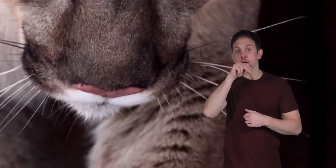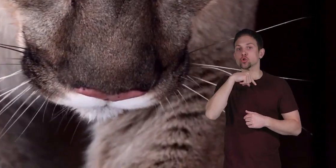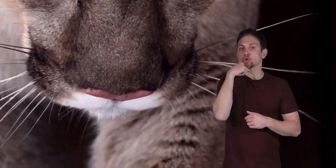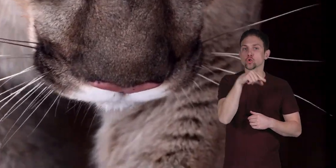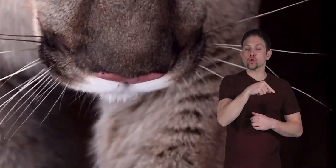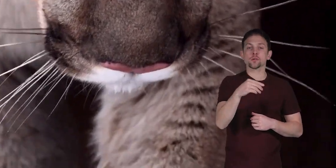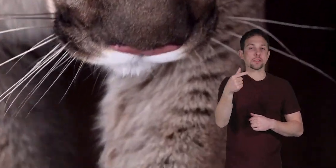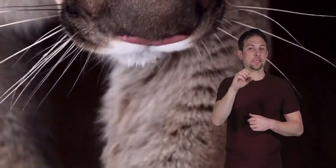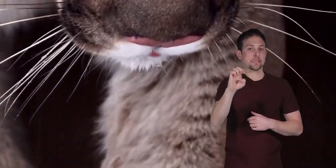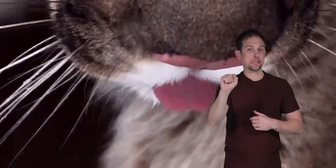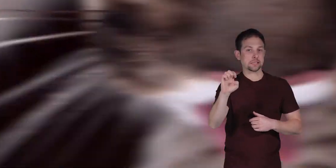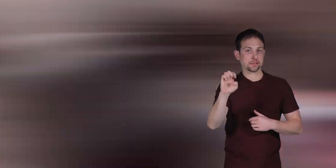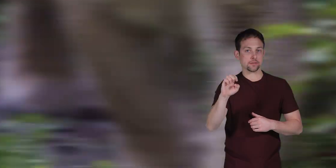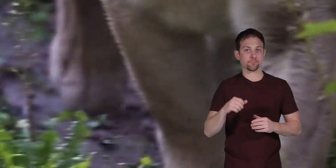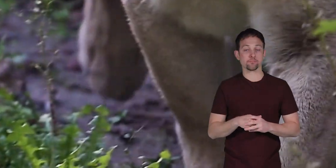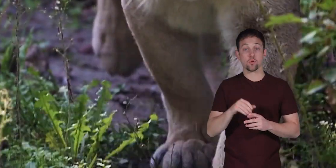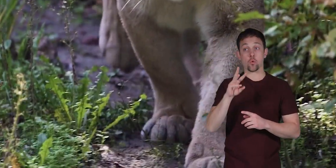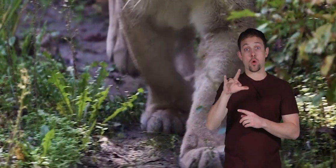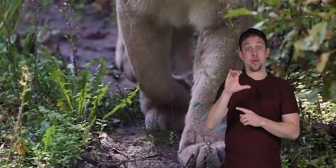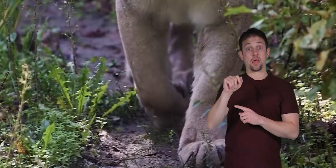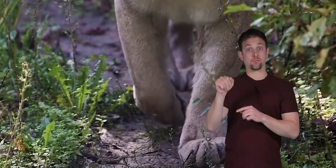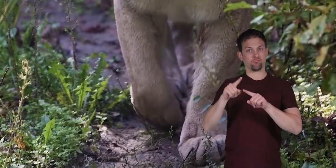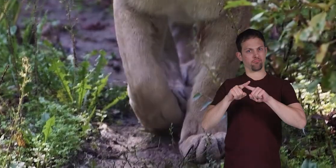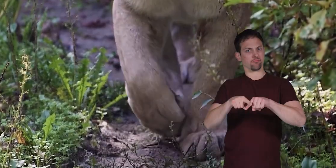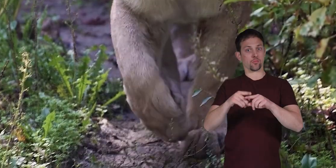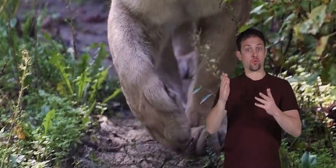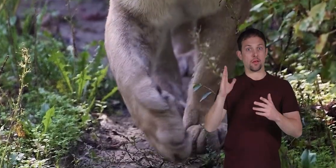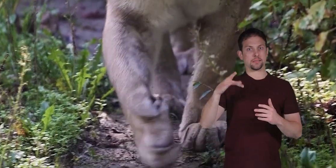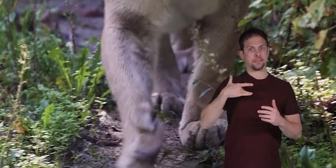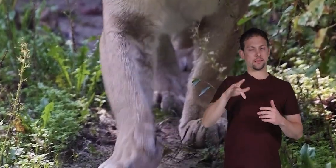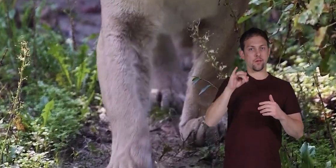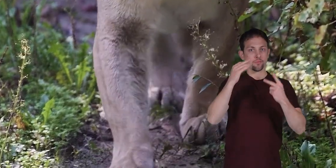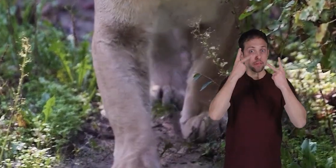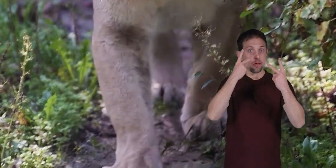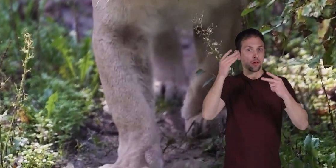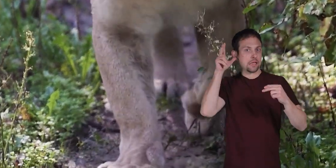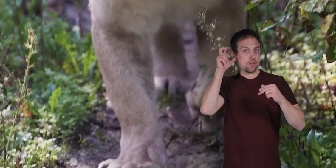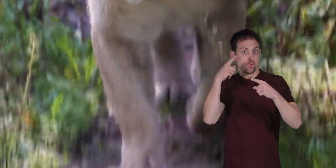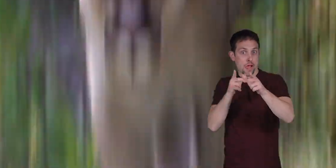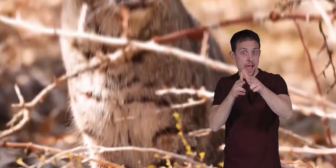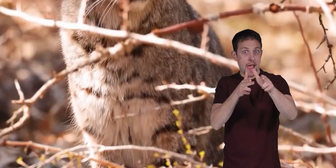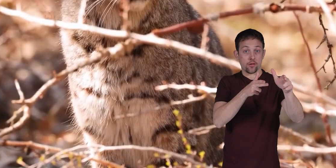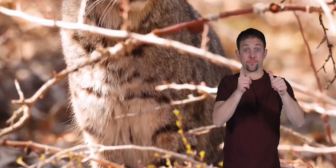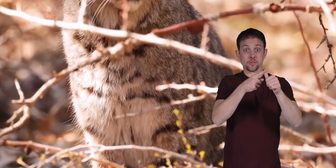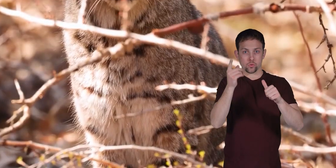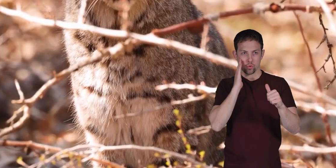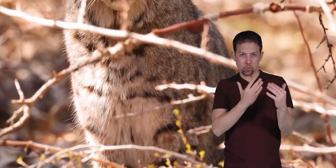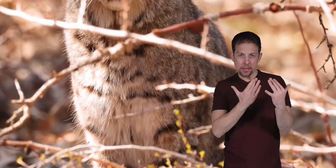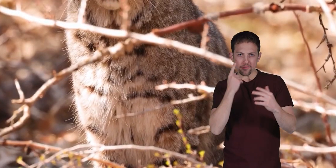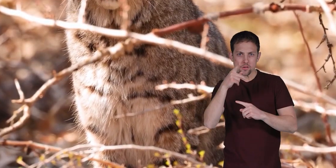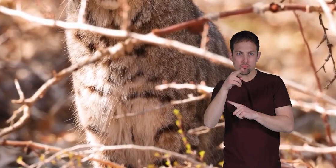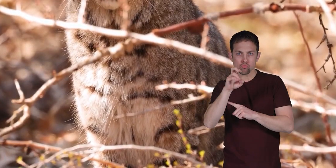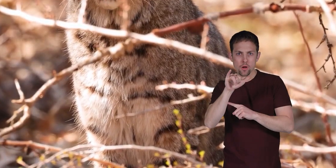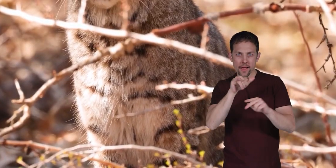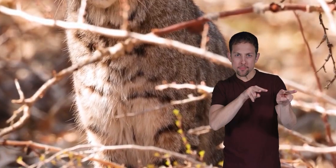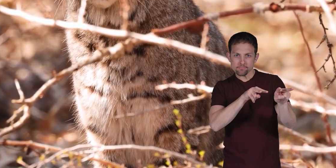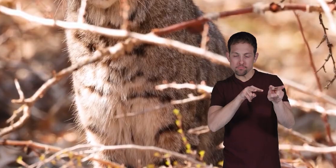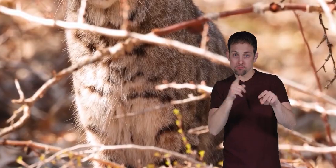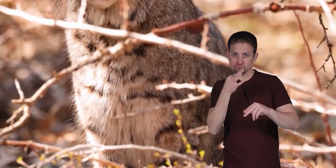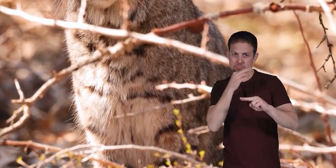turkeys, and geese. Wildcats rely on their sense of sight and hearing when hunting. First, they will wait for their prey, staying